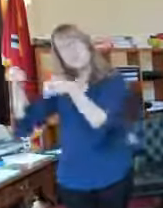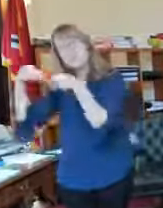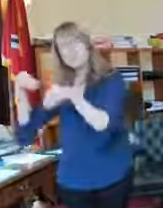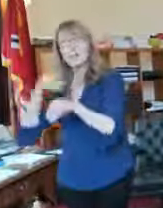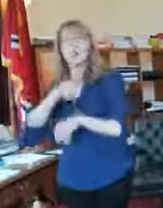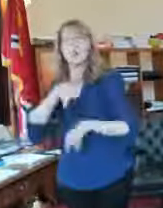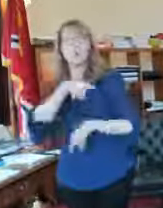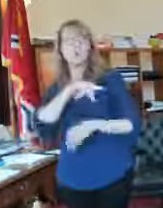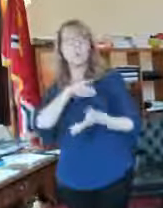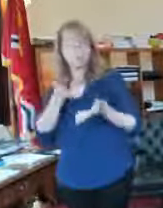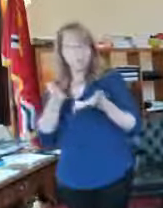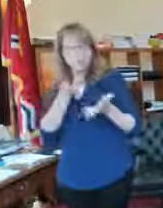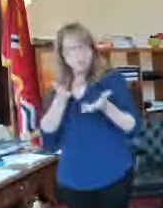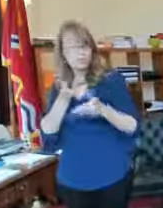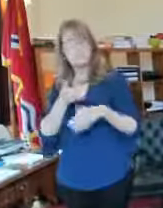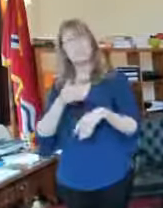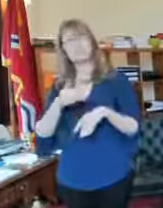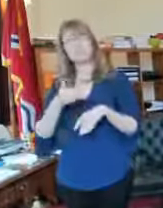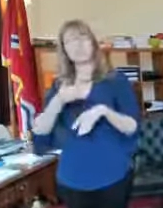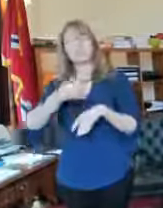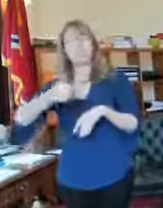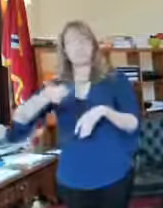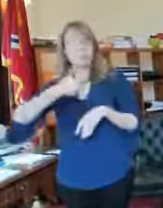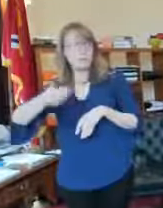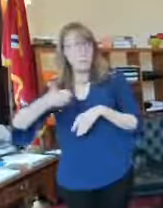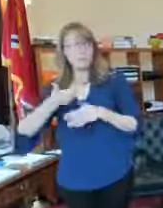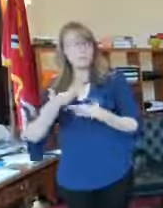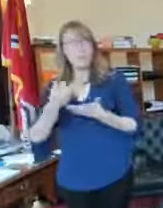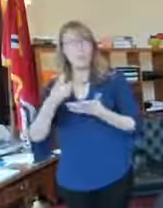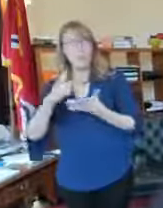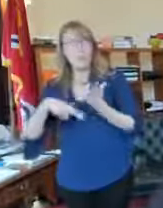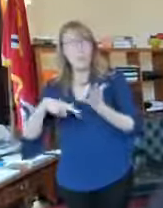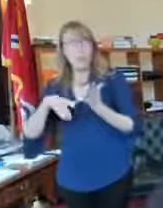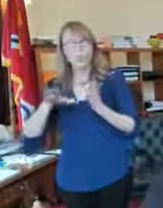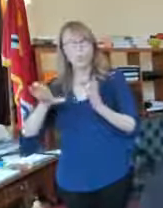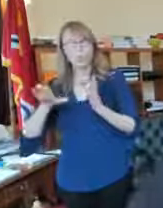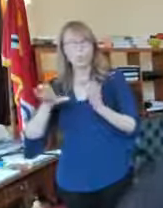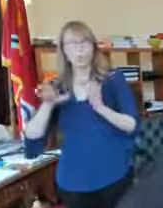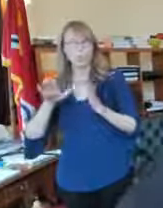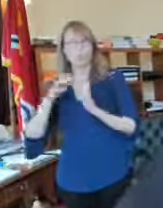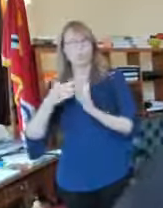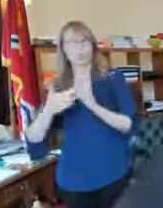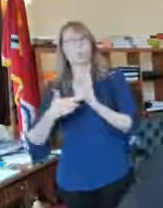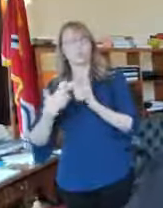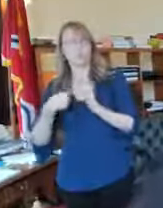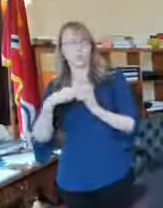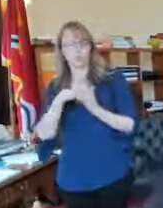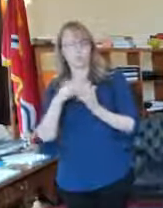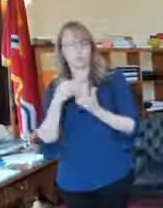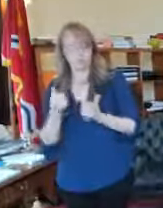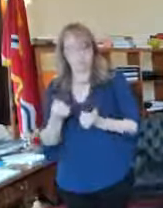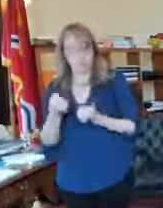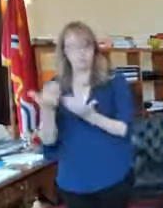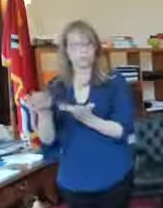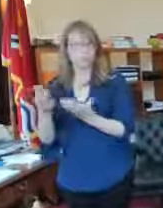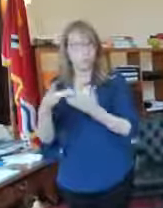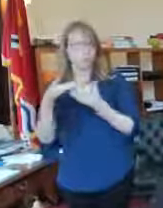transportation so this was developed by an intense